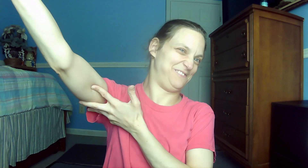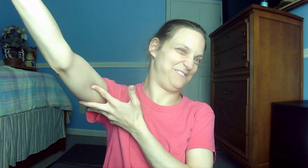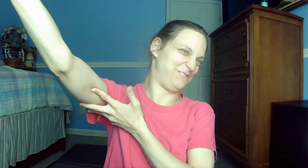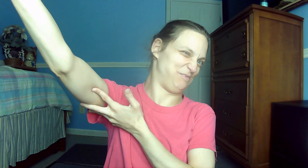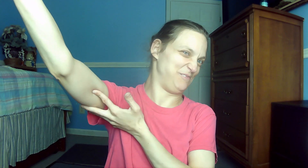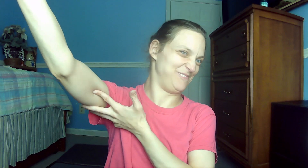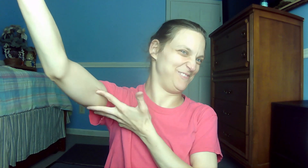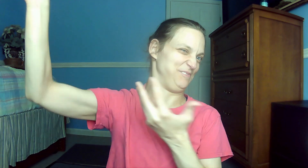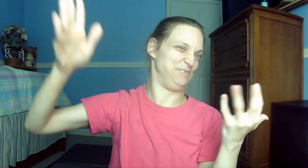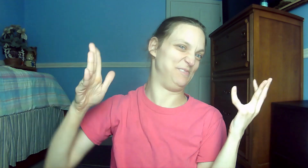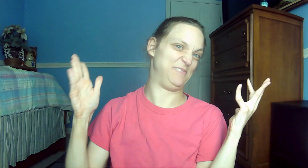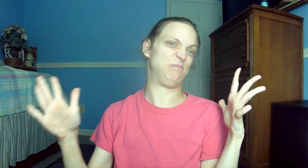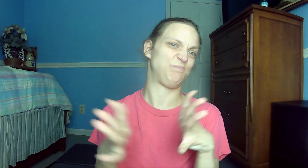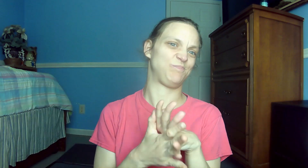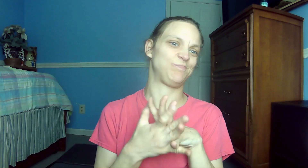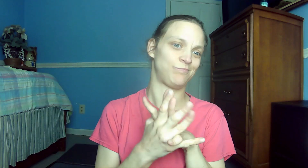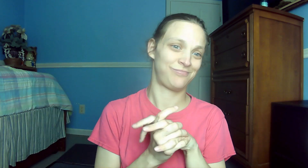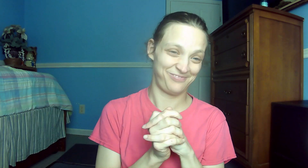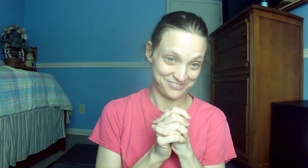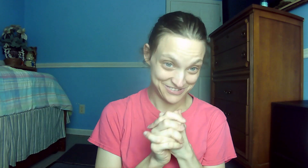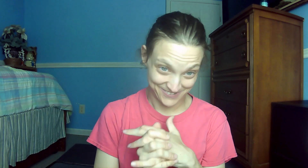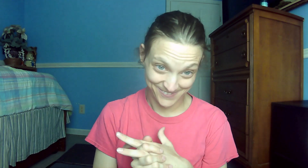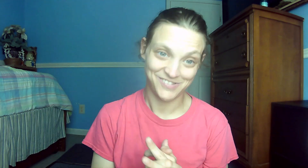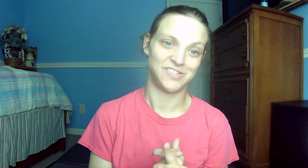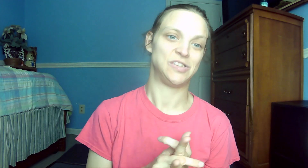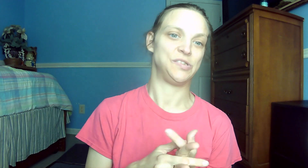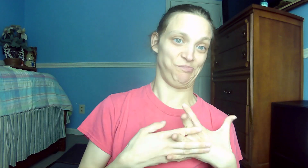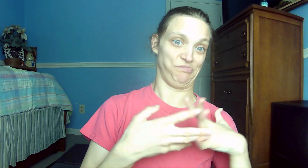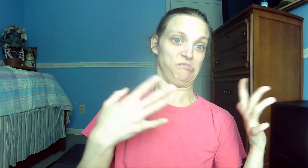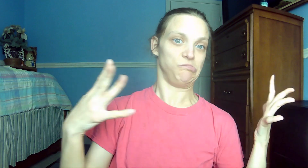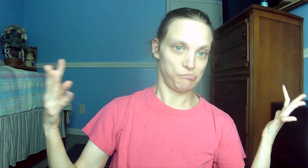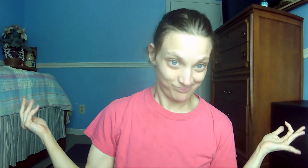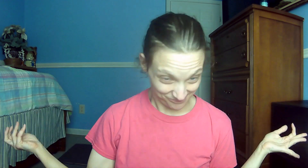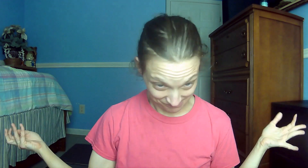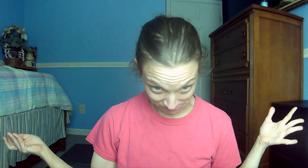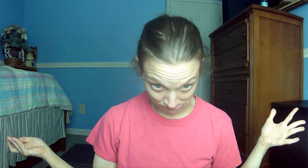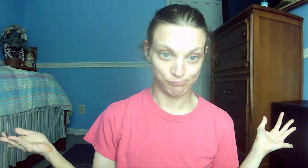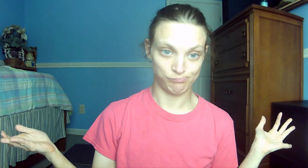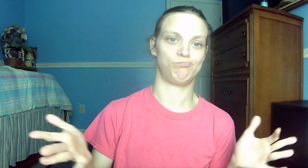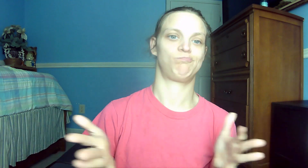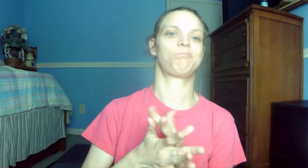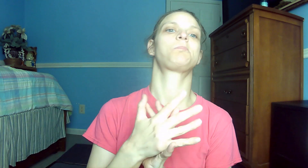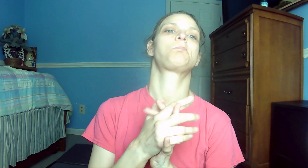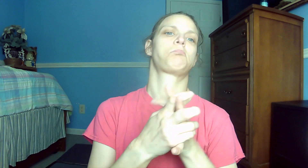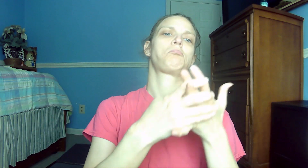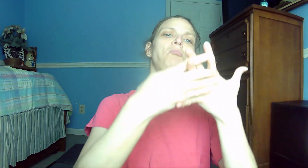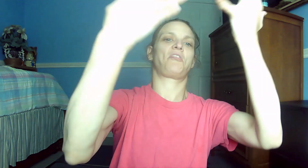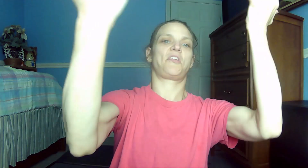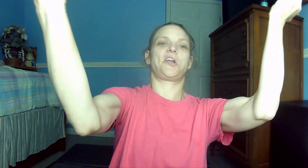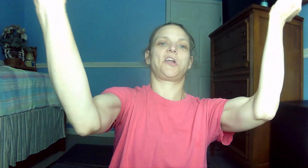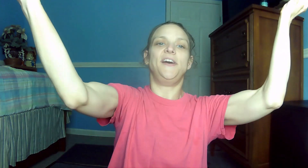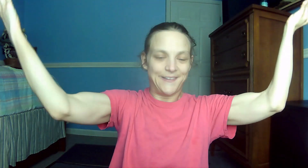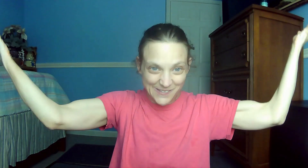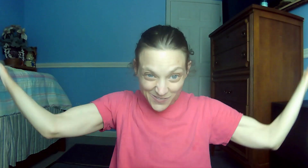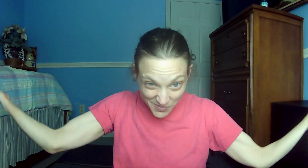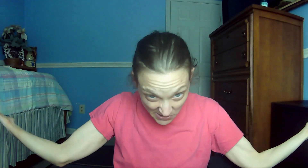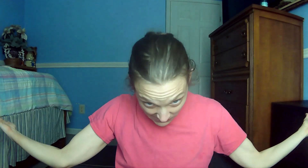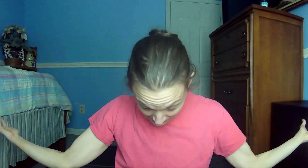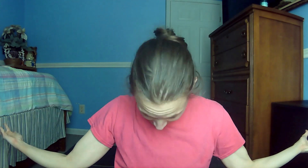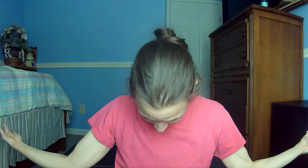80. Romans 6.23 For the wages of sin is death, but the gift of God is eternal life in Christ Jesus our